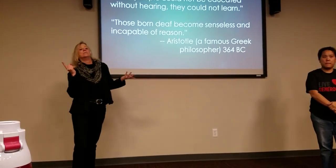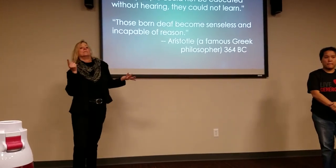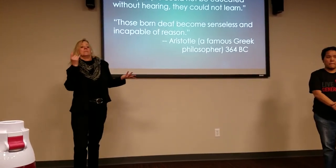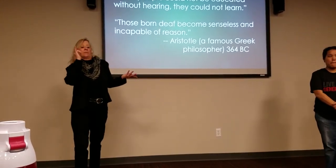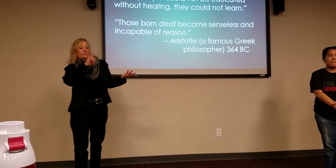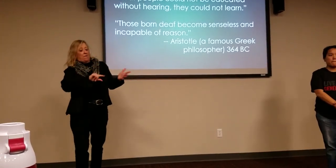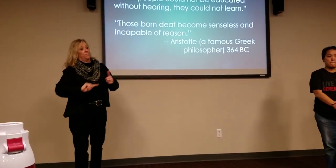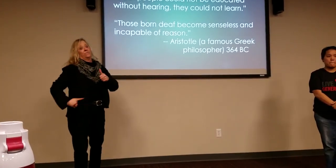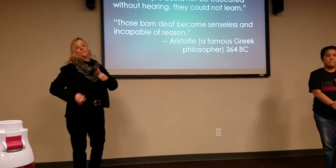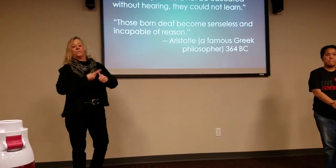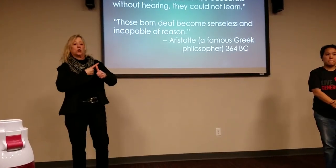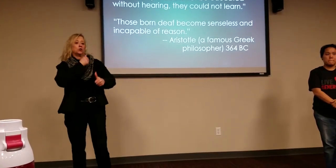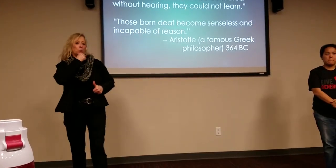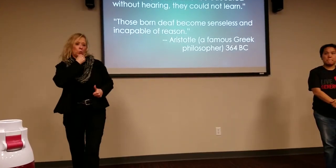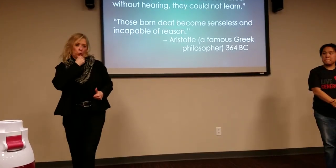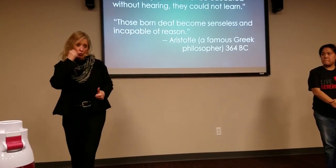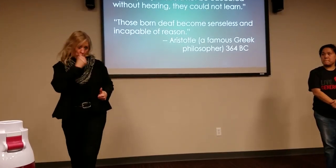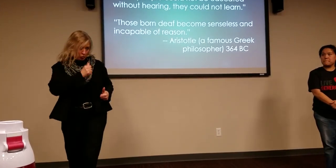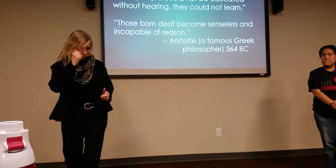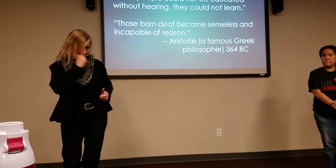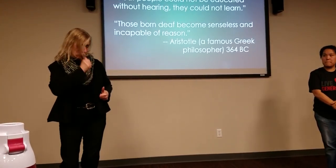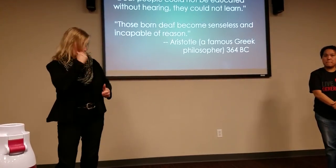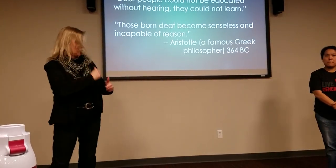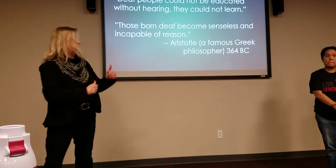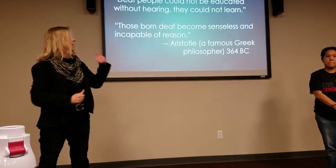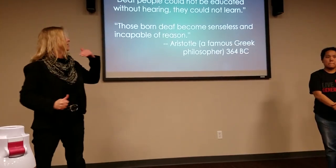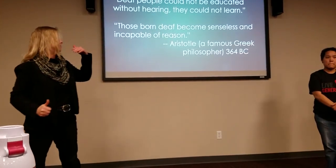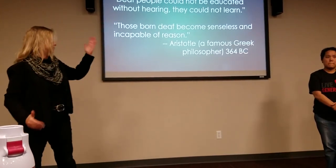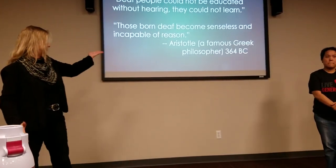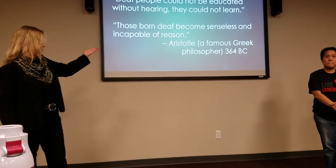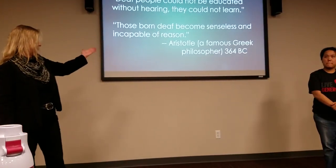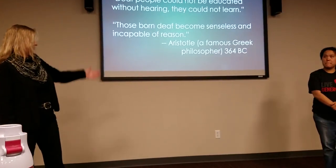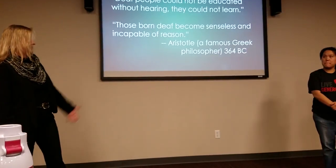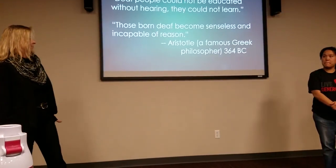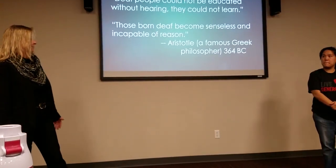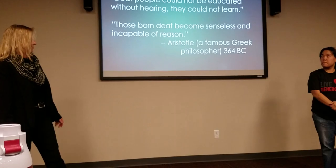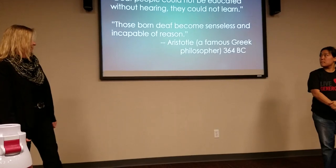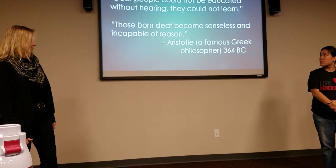finally there was a girl that started this.